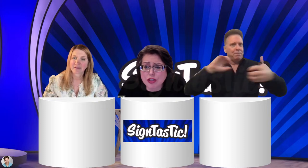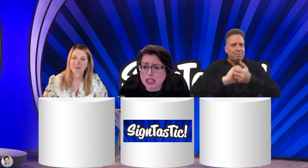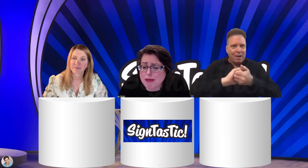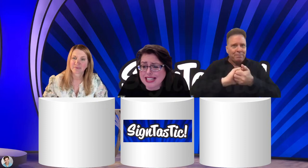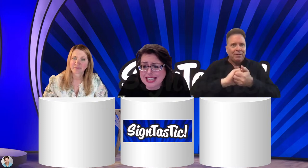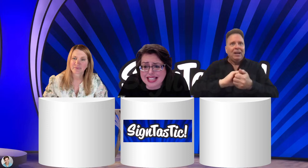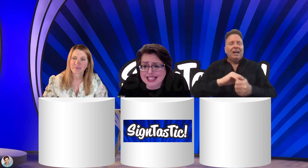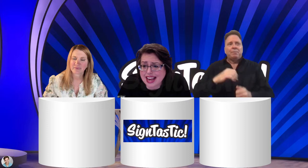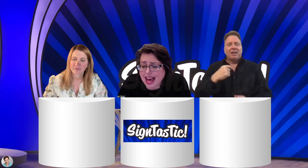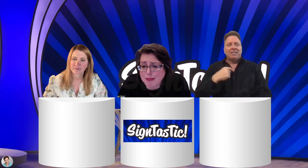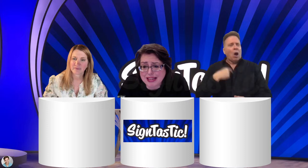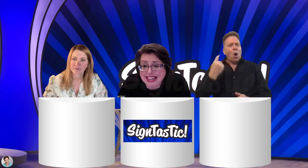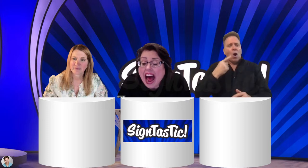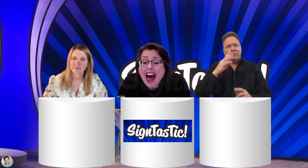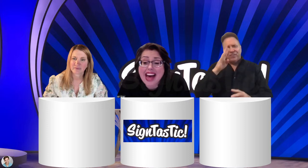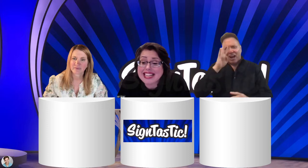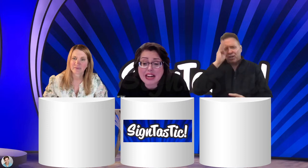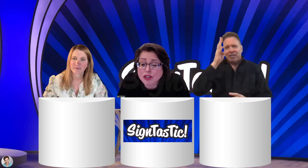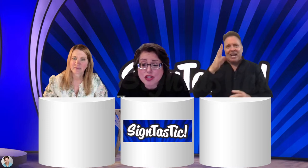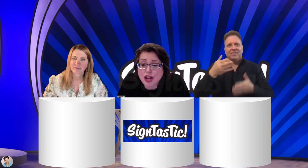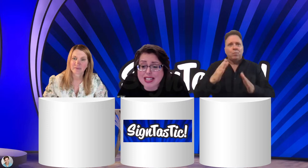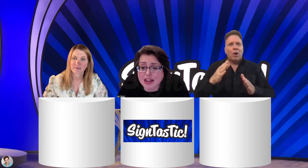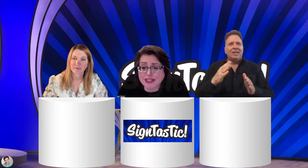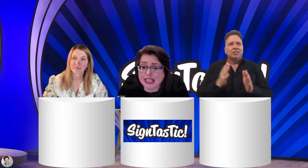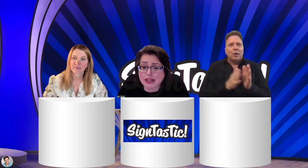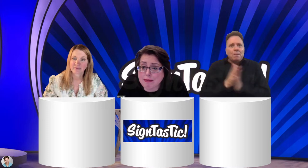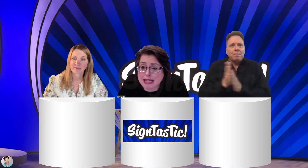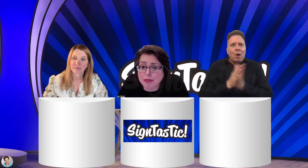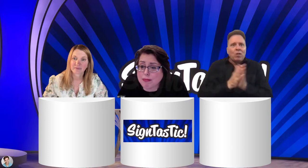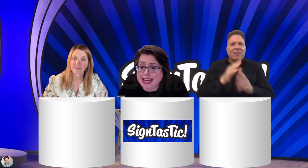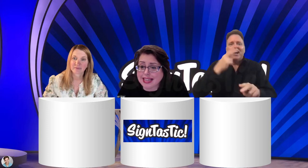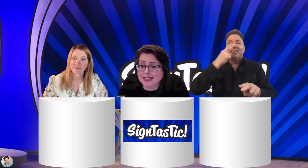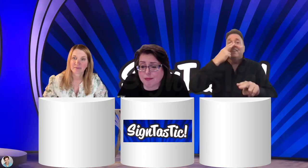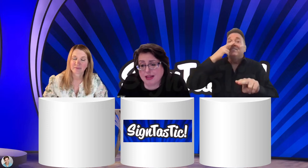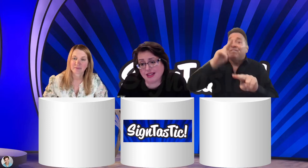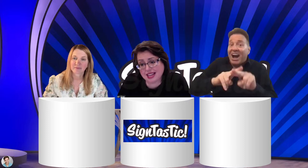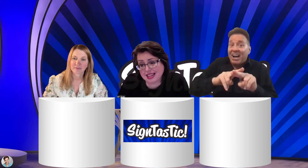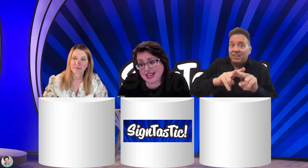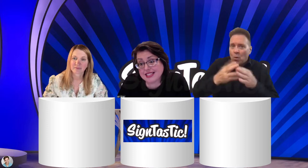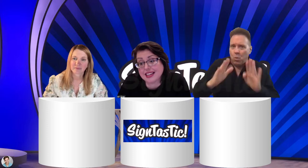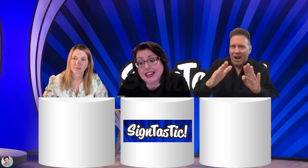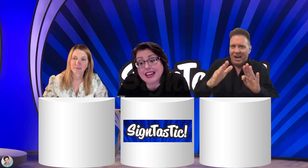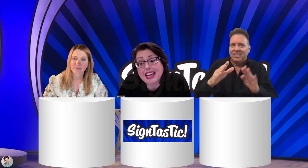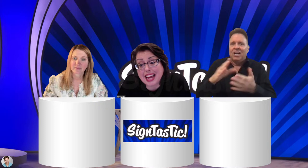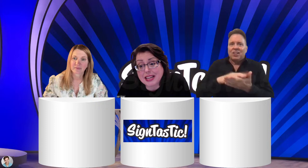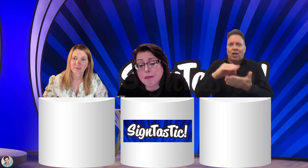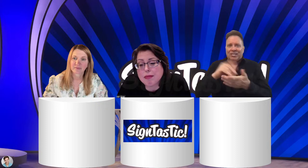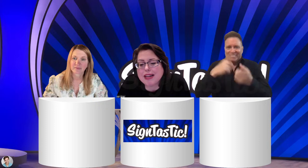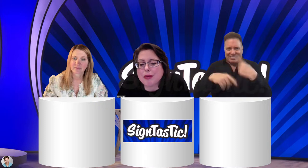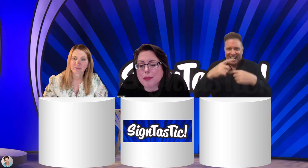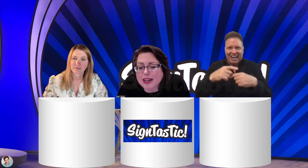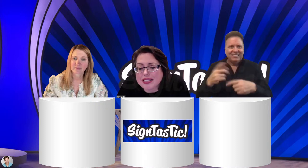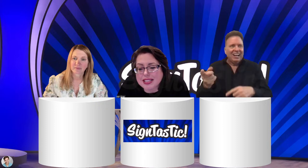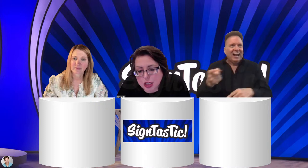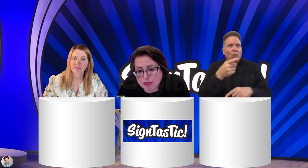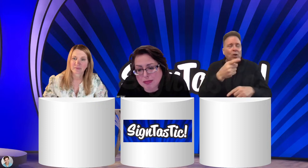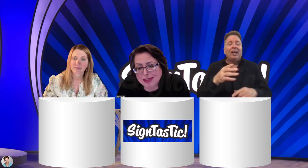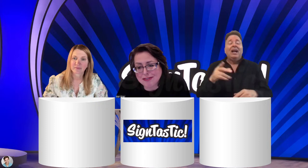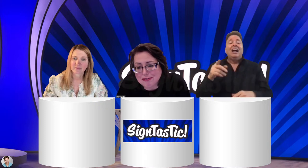expected this to happen. I never saw deaf and hearing people making something like this. And, but we want to teach people in a